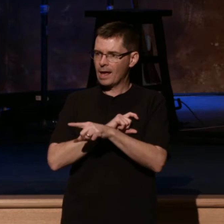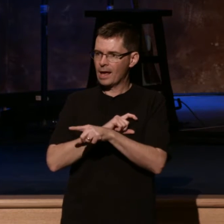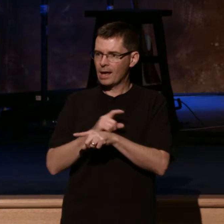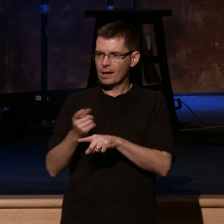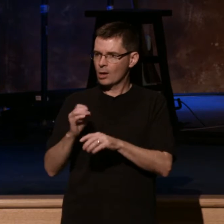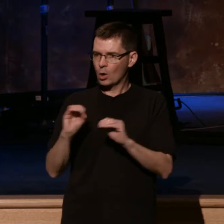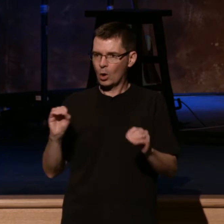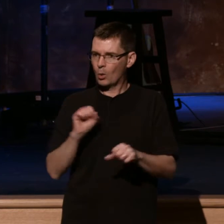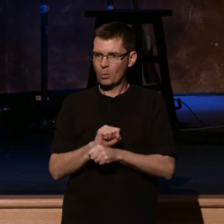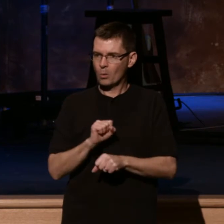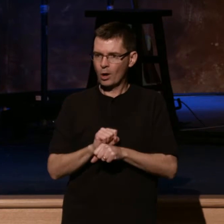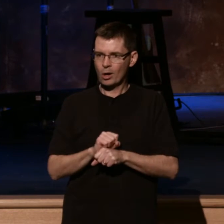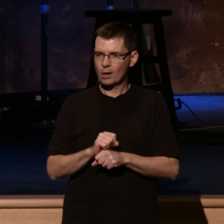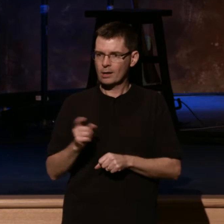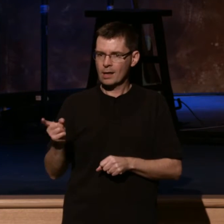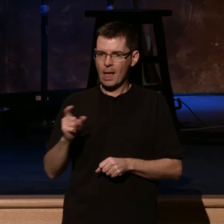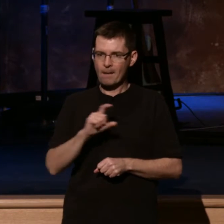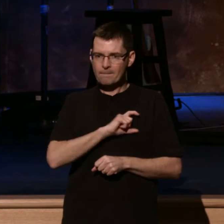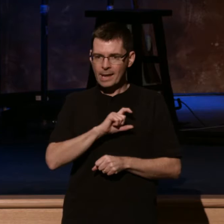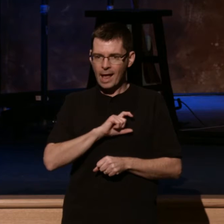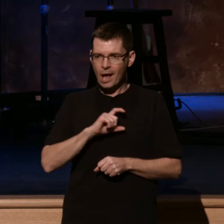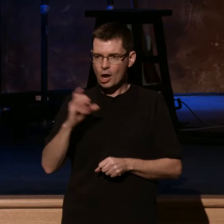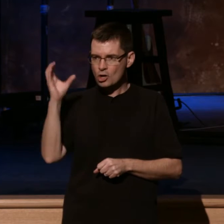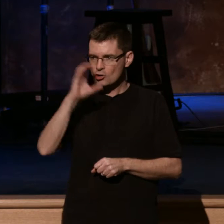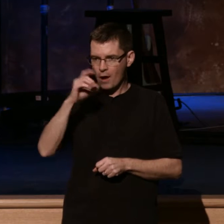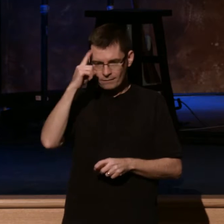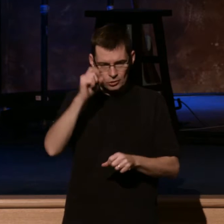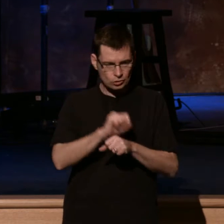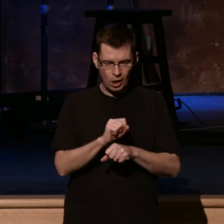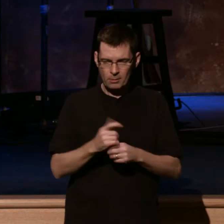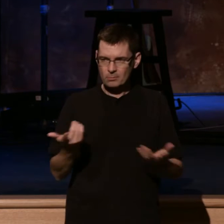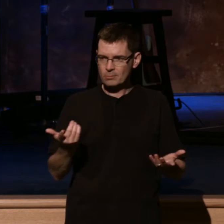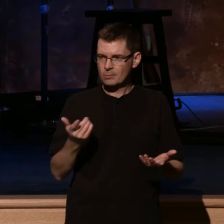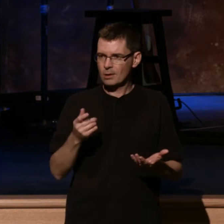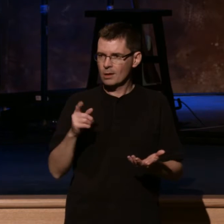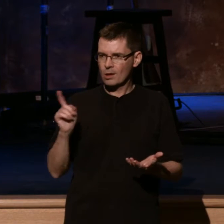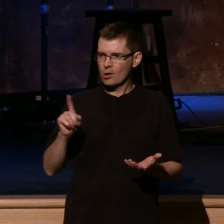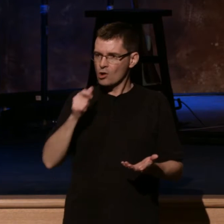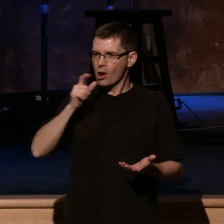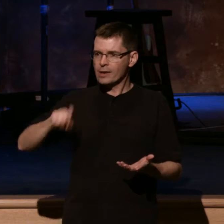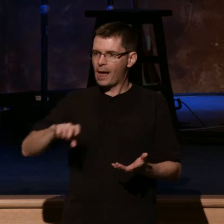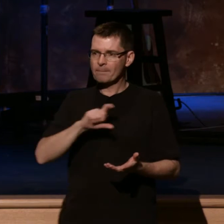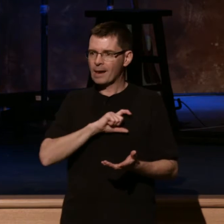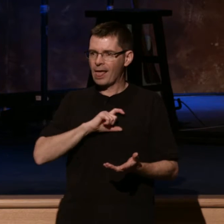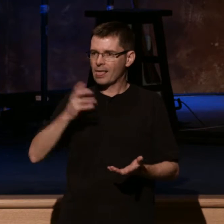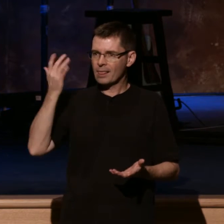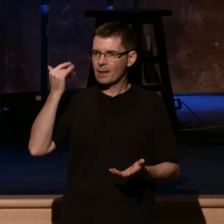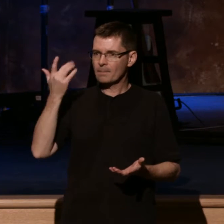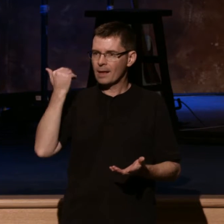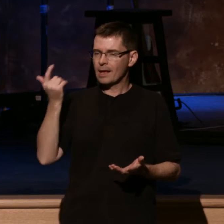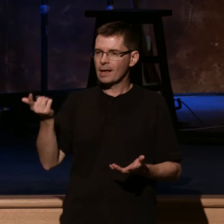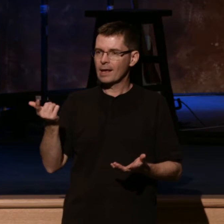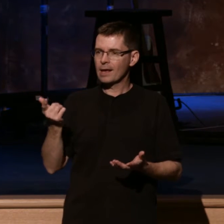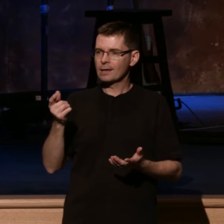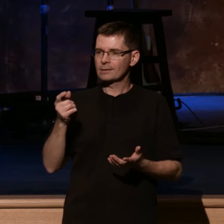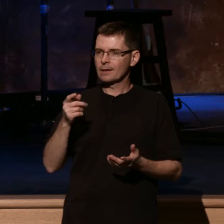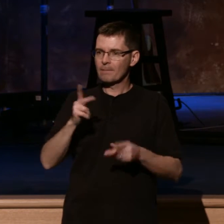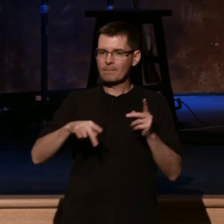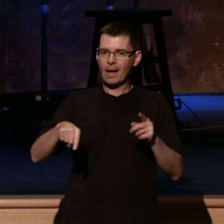that they were basically unemployed? A reporter went to a police station and asked them, what do you do with your time now? And they said, well, before the revival,